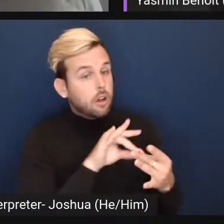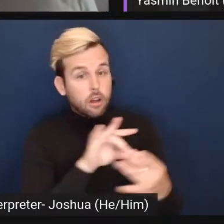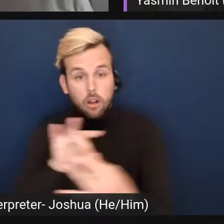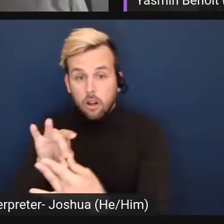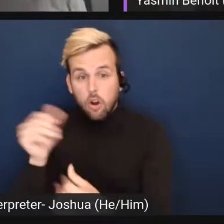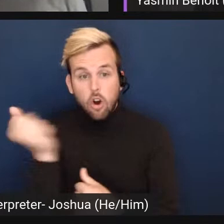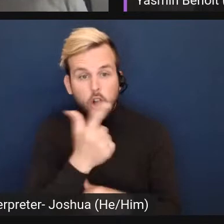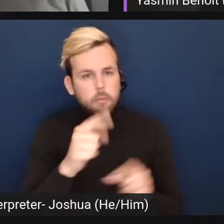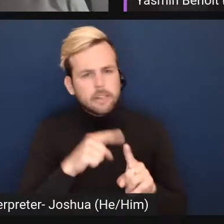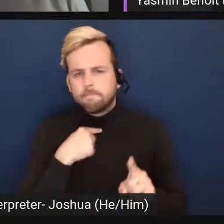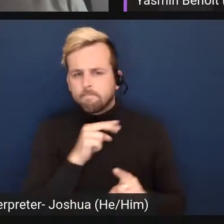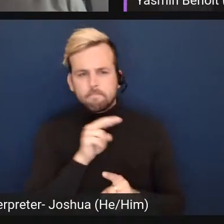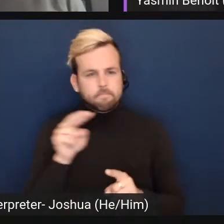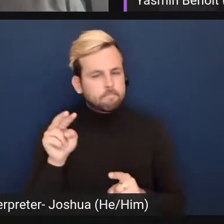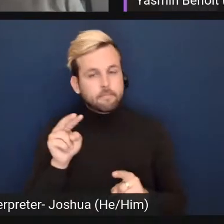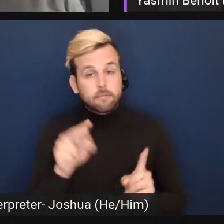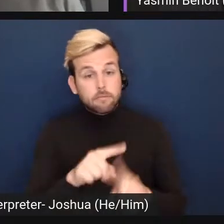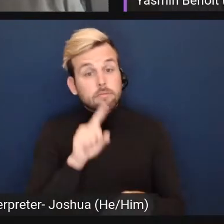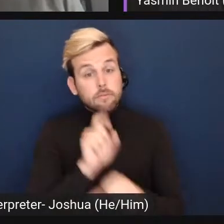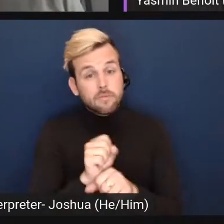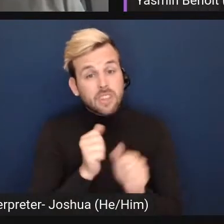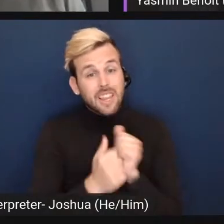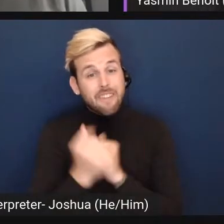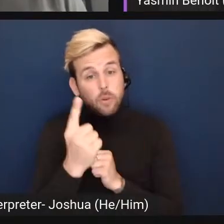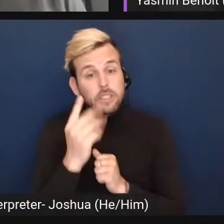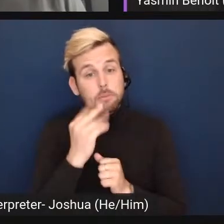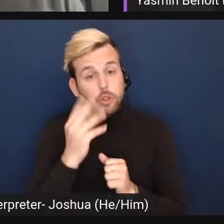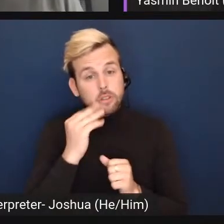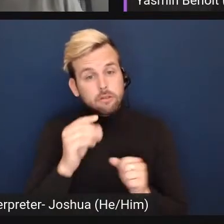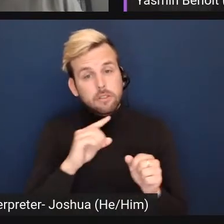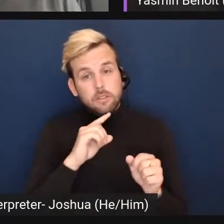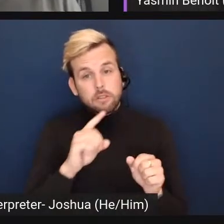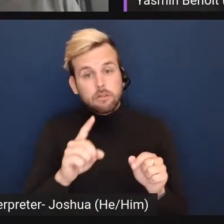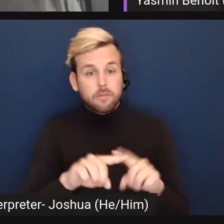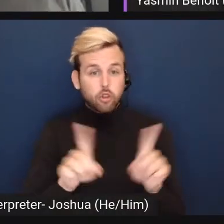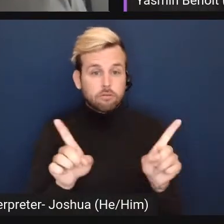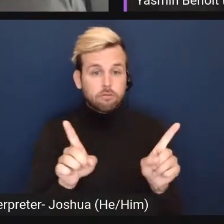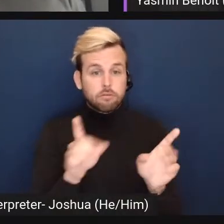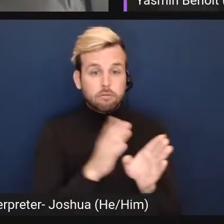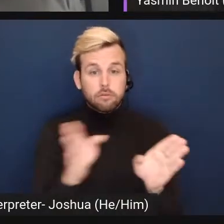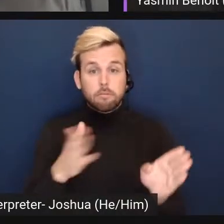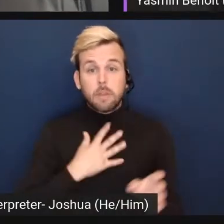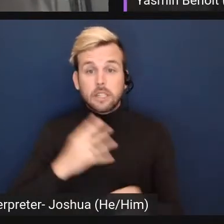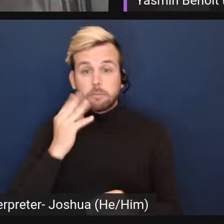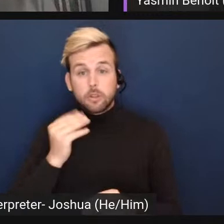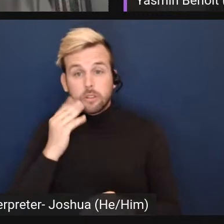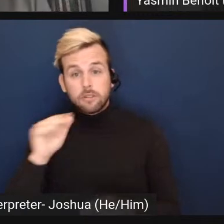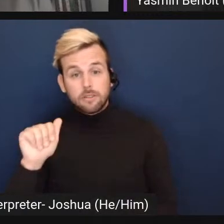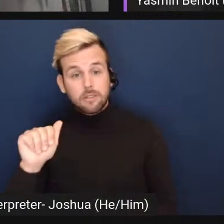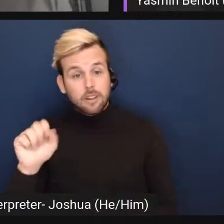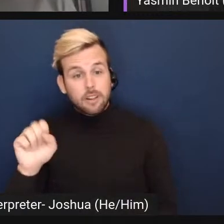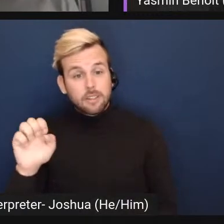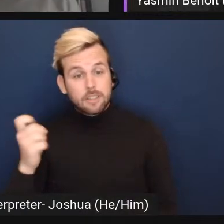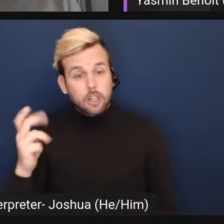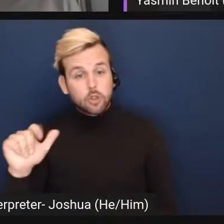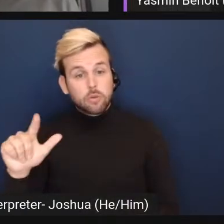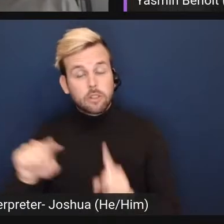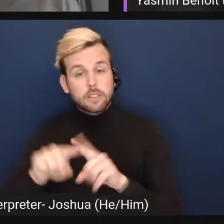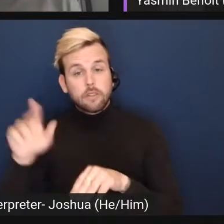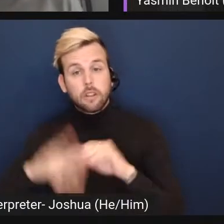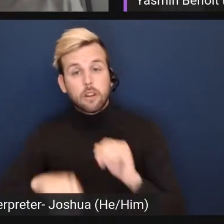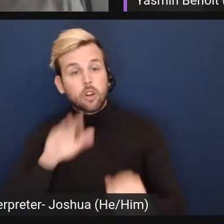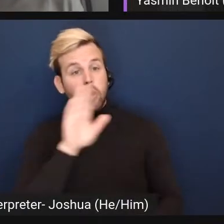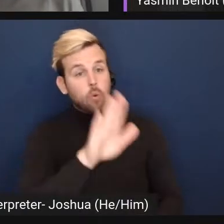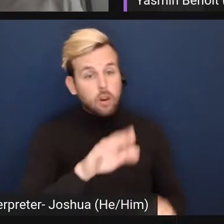but at the same time realistically everyone's experience is is going to be different my experience as an asexual person it's going to be different to